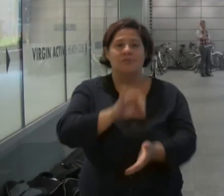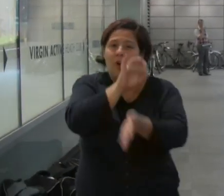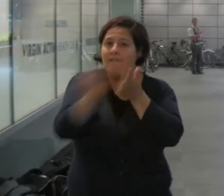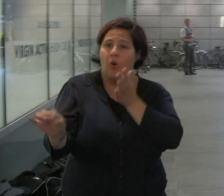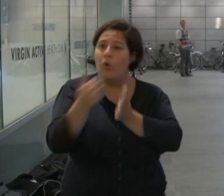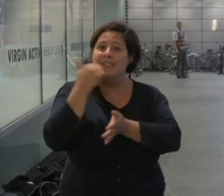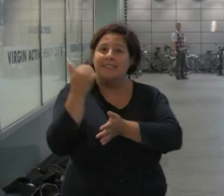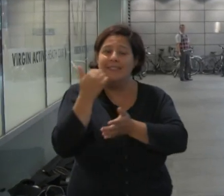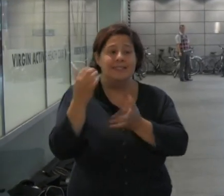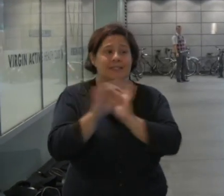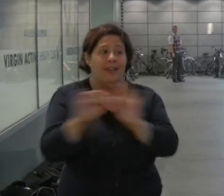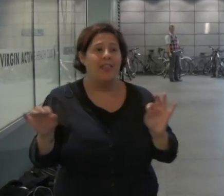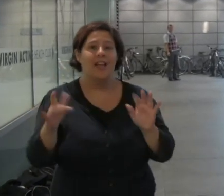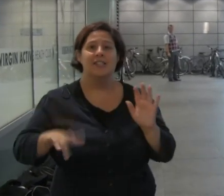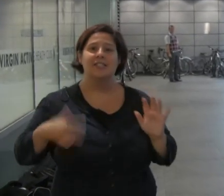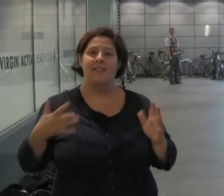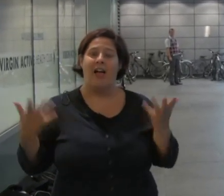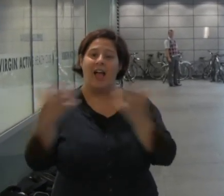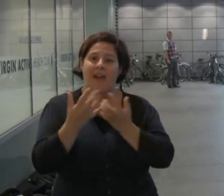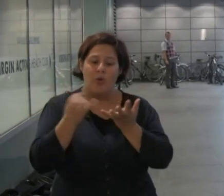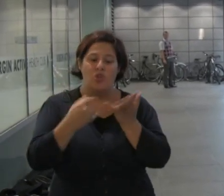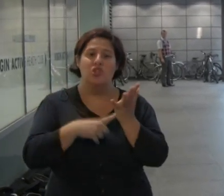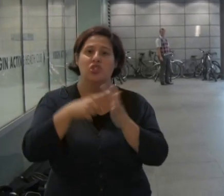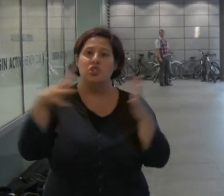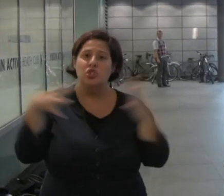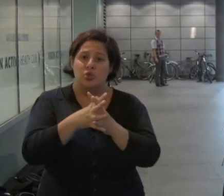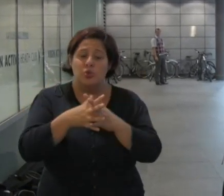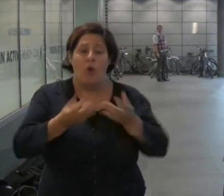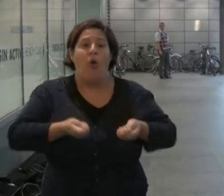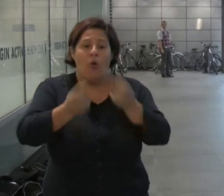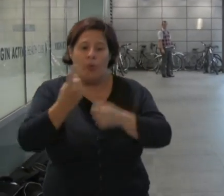eat their home. They survived on stew that they had cooked on a one-wing gas burner.